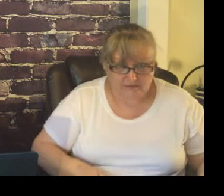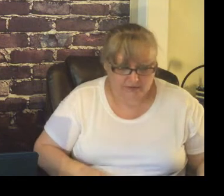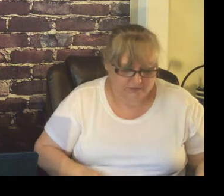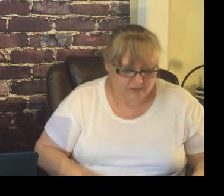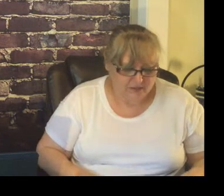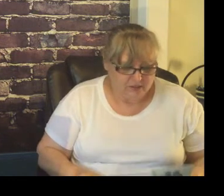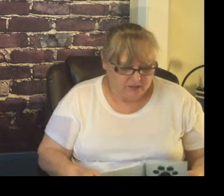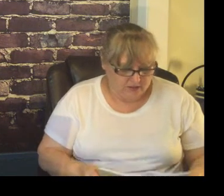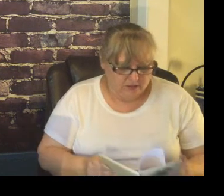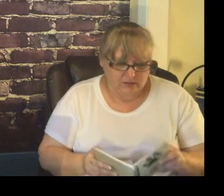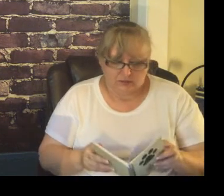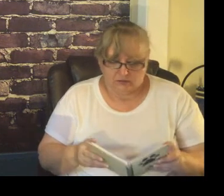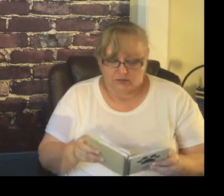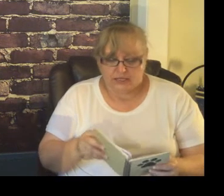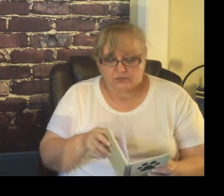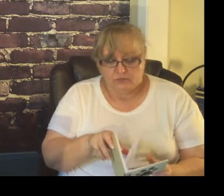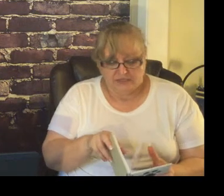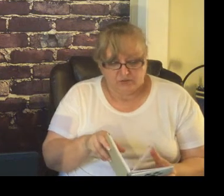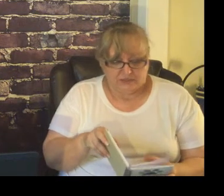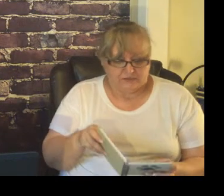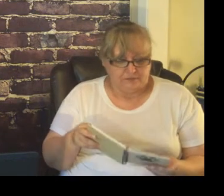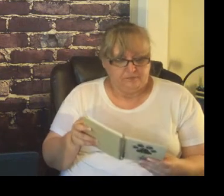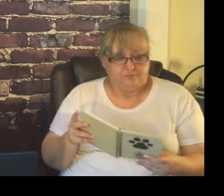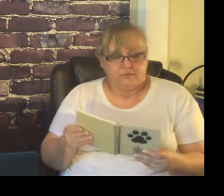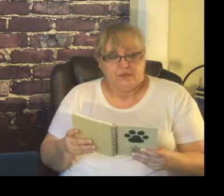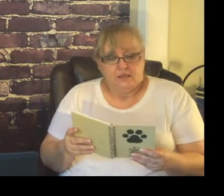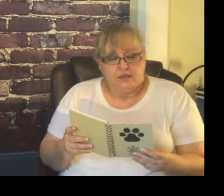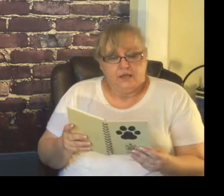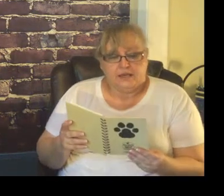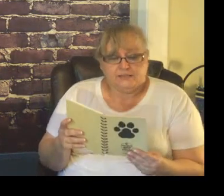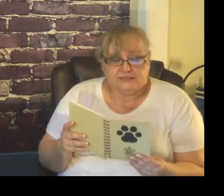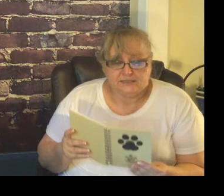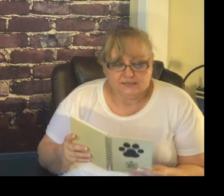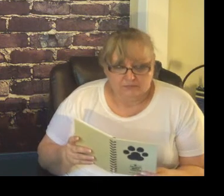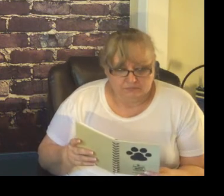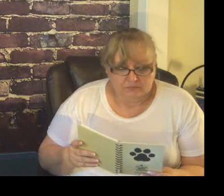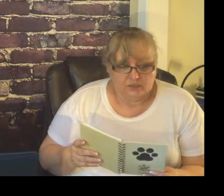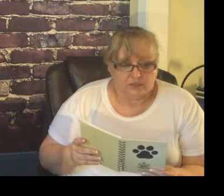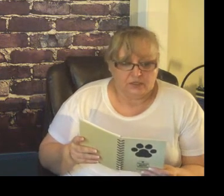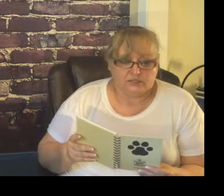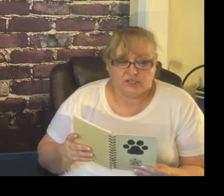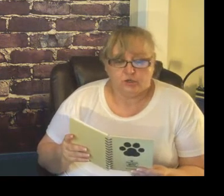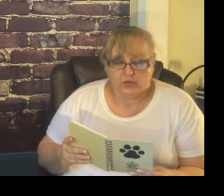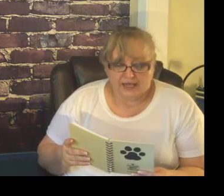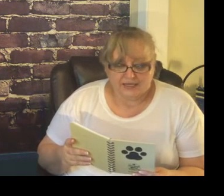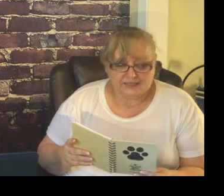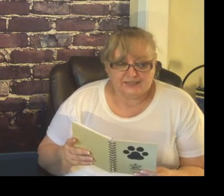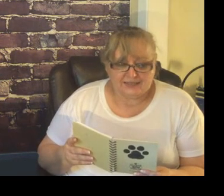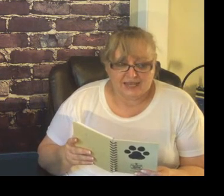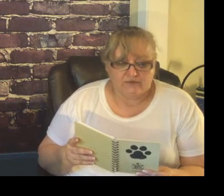management a system to create a safe